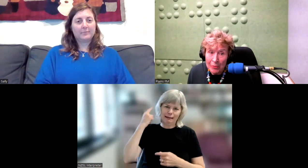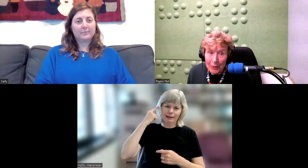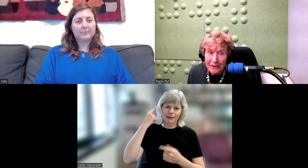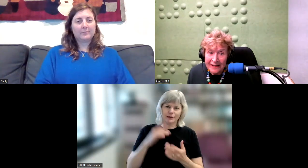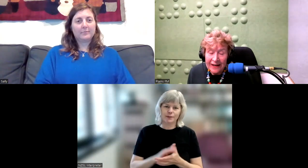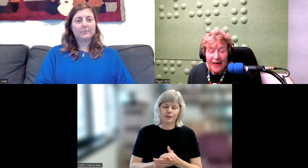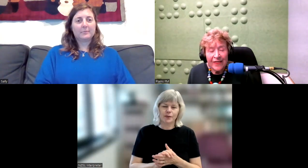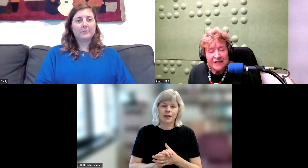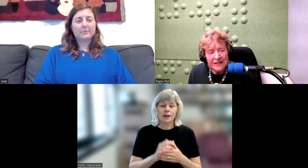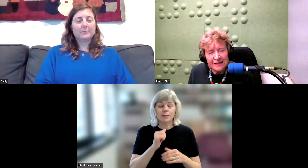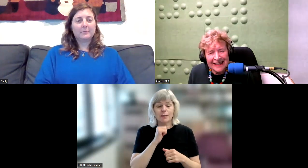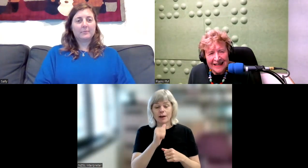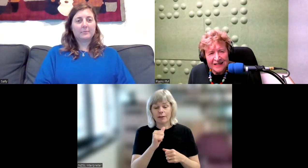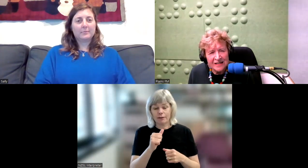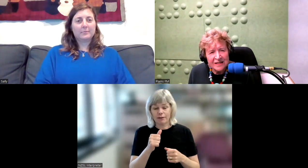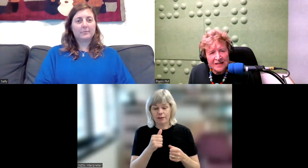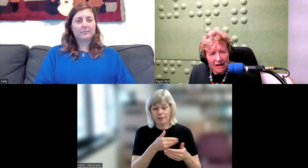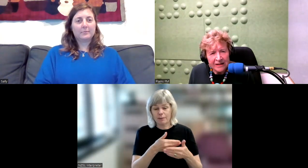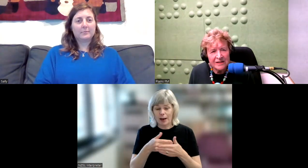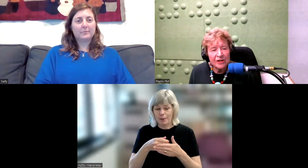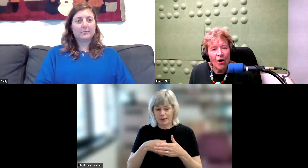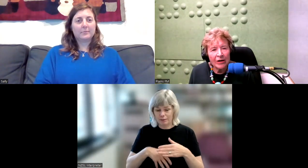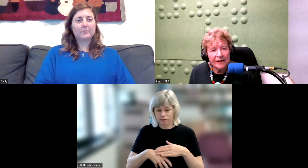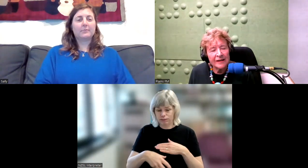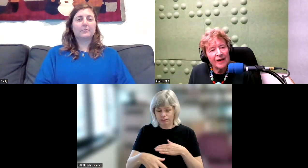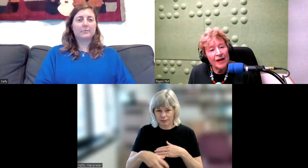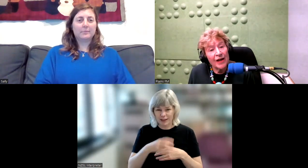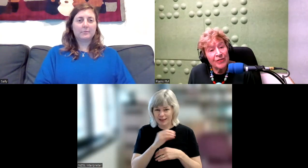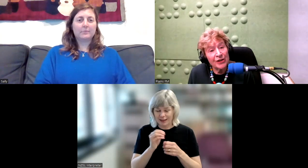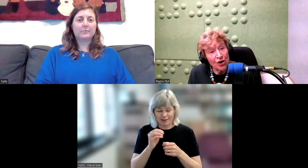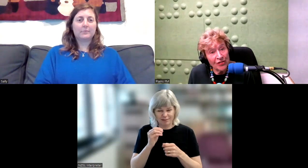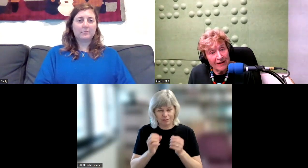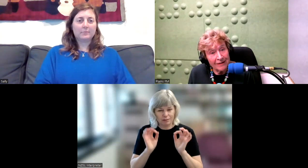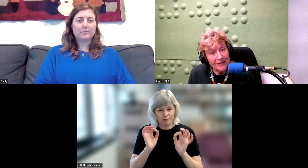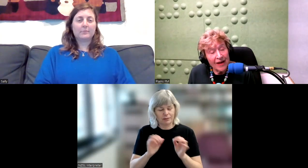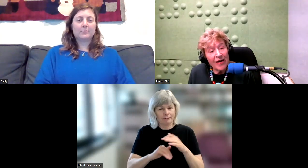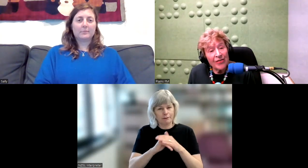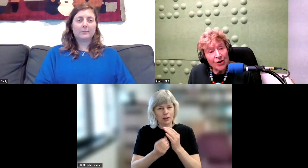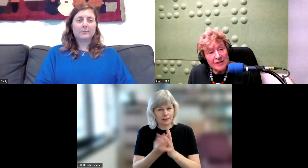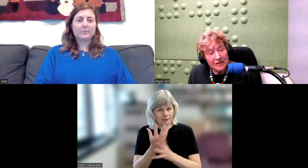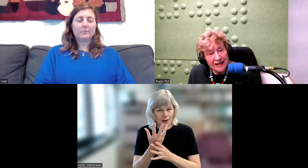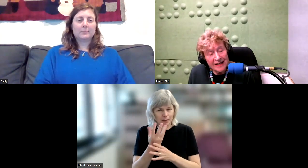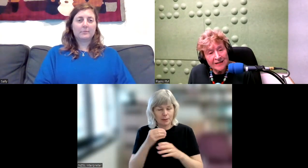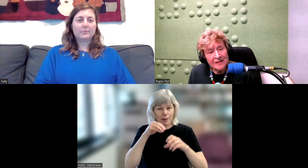properly, there's little hairs inside the cochlea that are not there. Those little hairs,